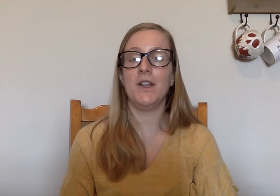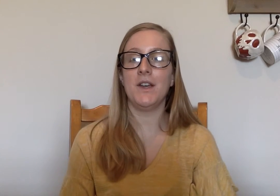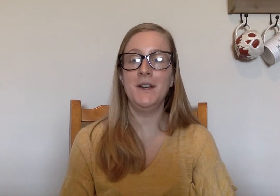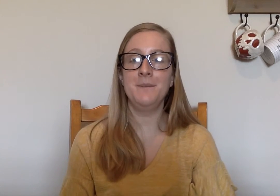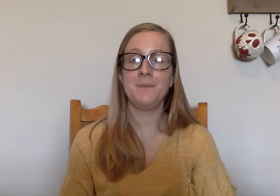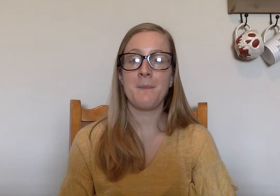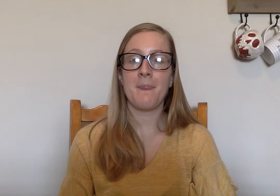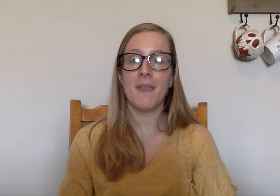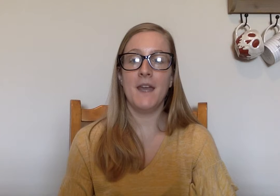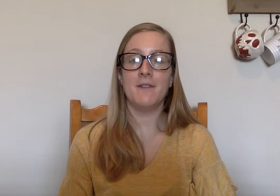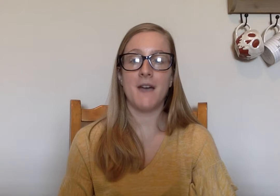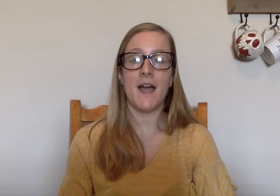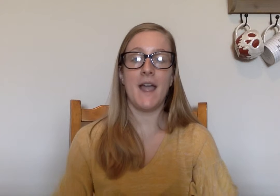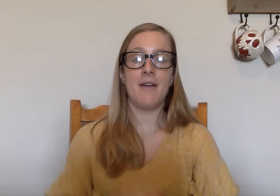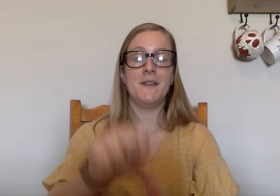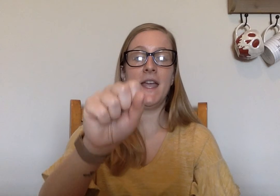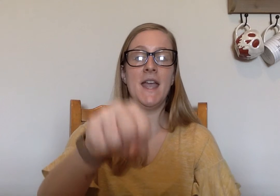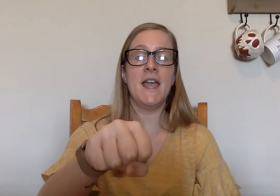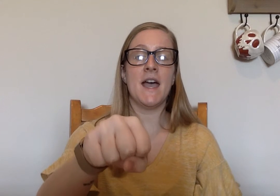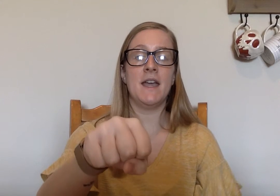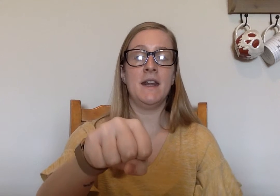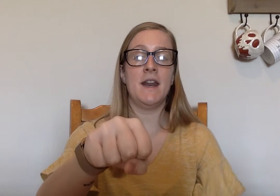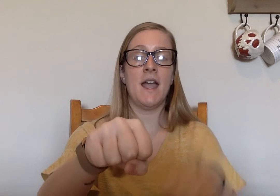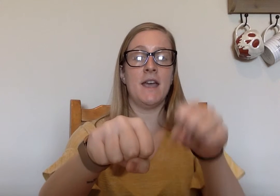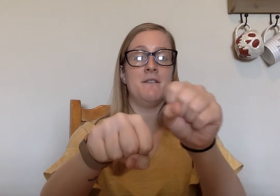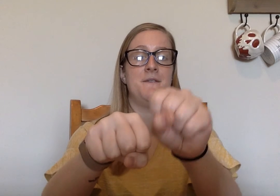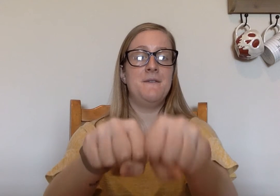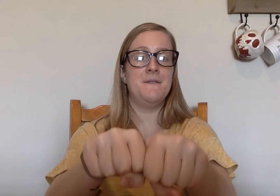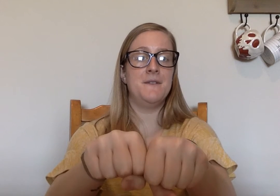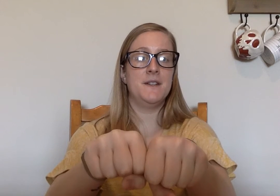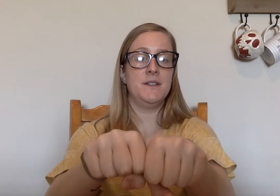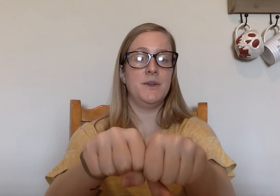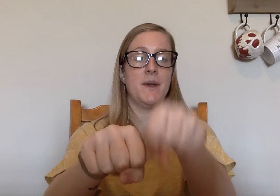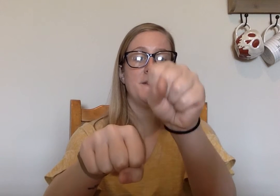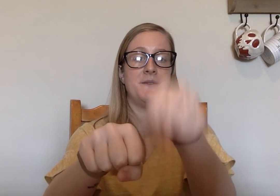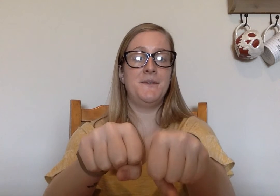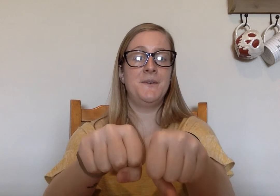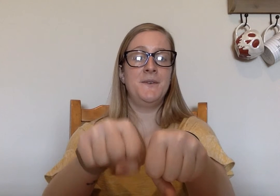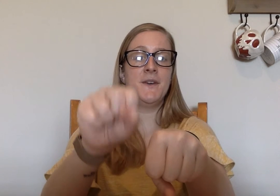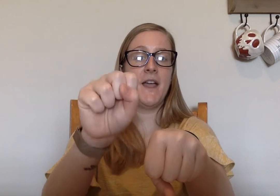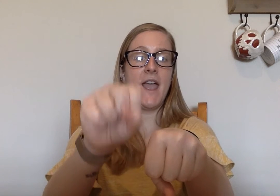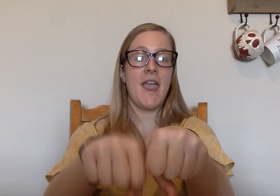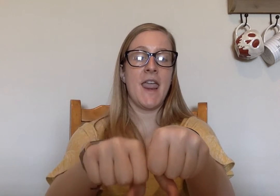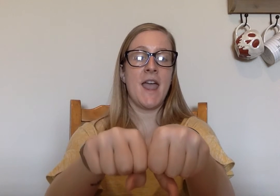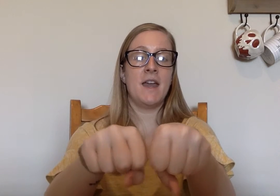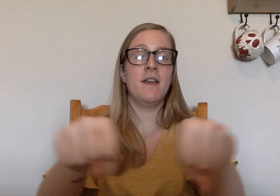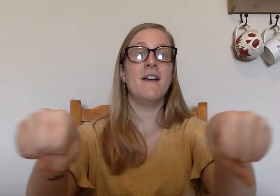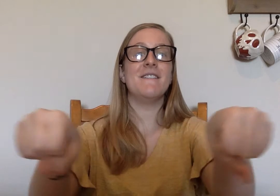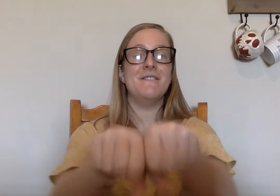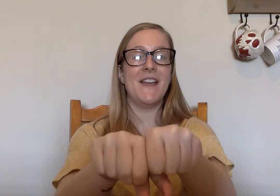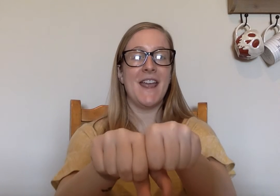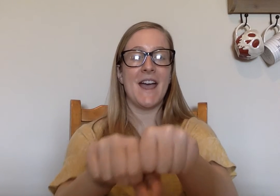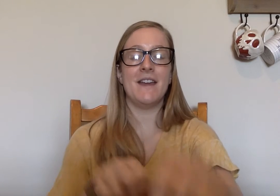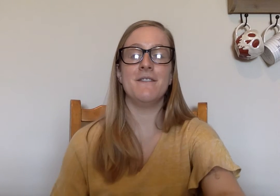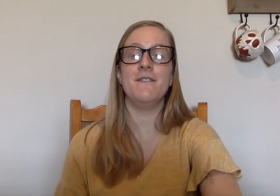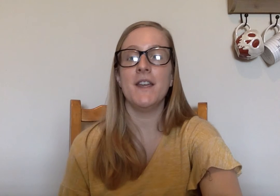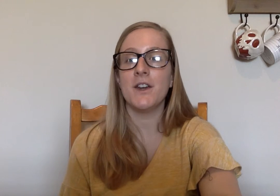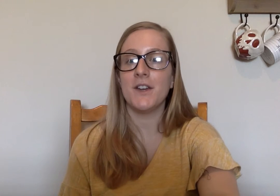good. And if I have an and I add V to it. V. An. Van. Very